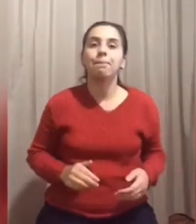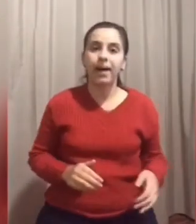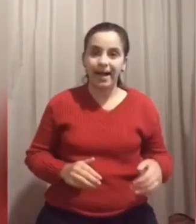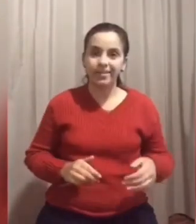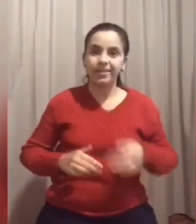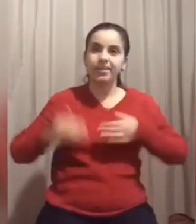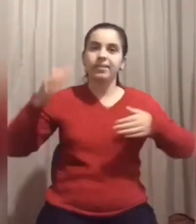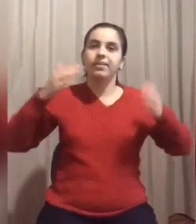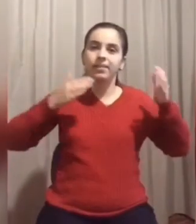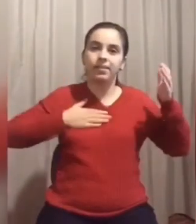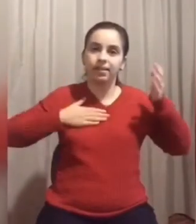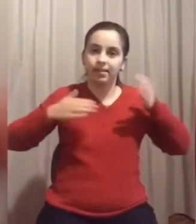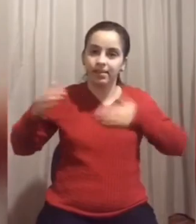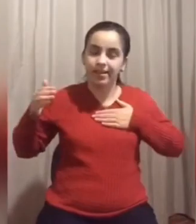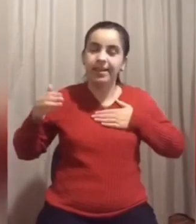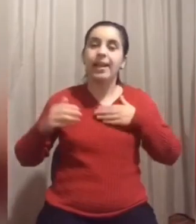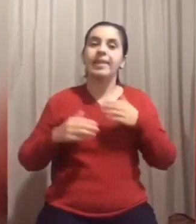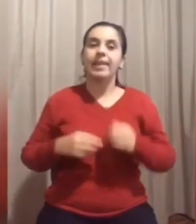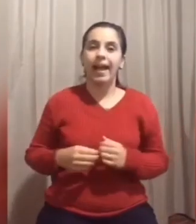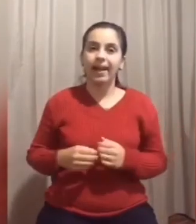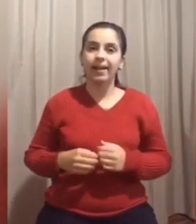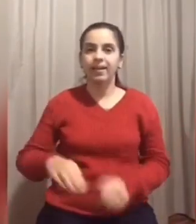Bate-taca-tum